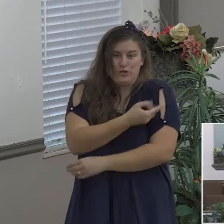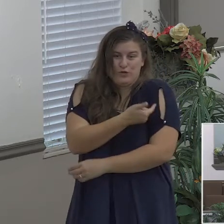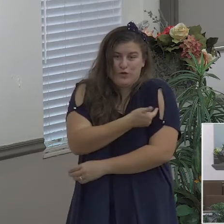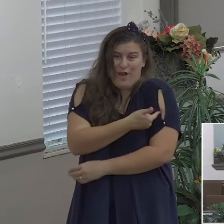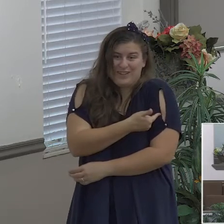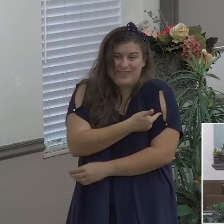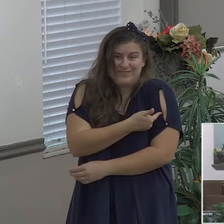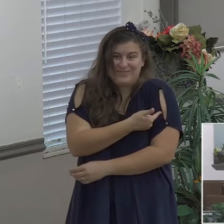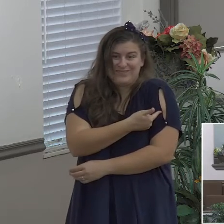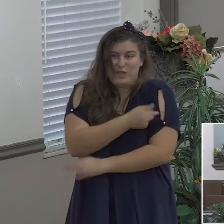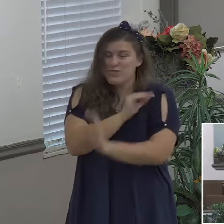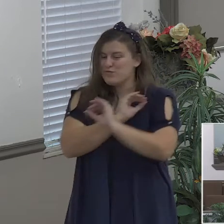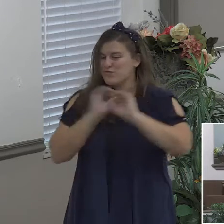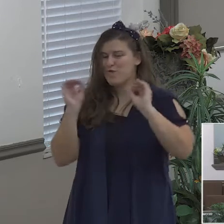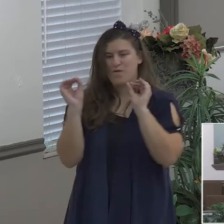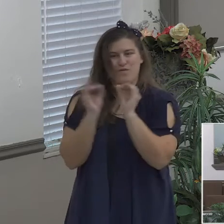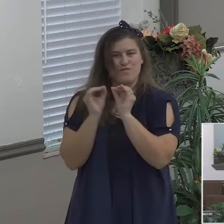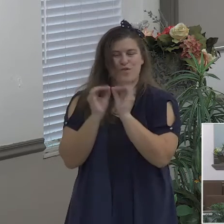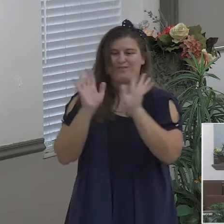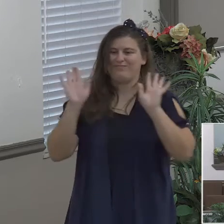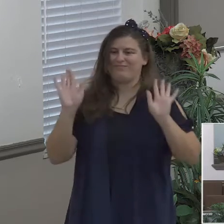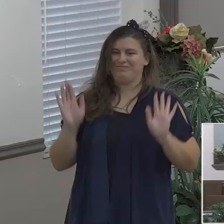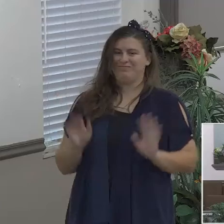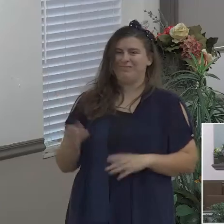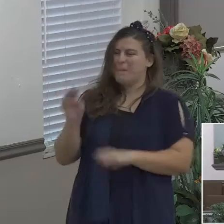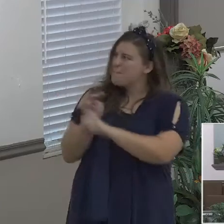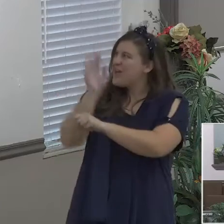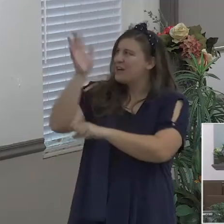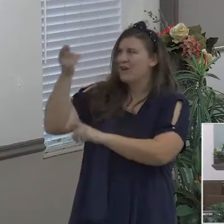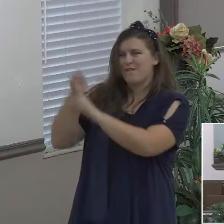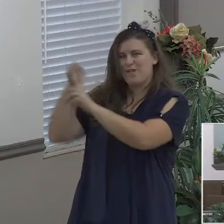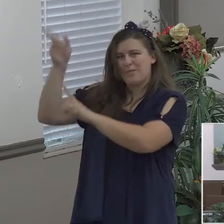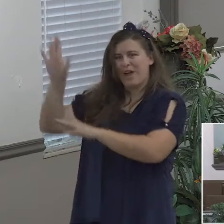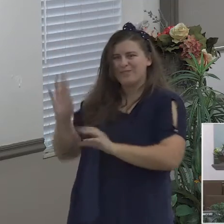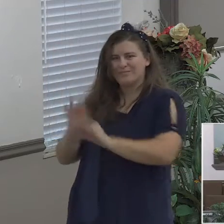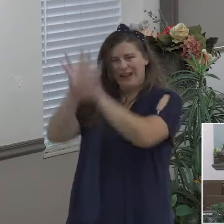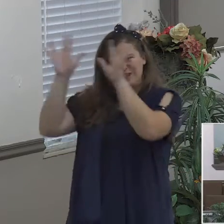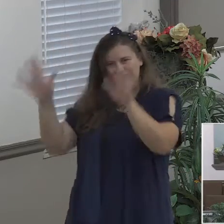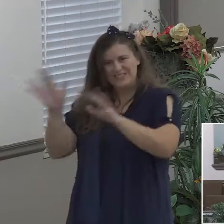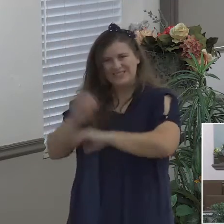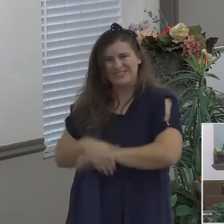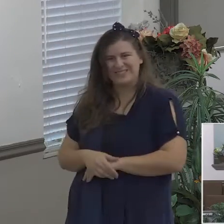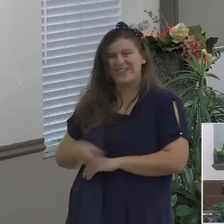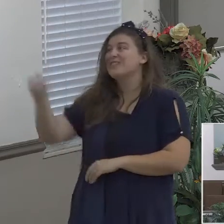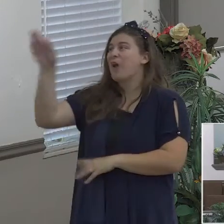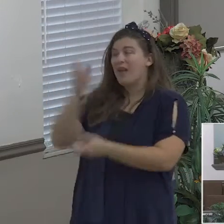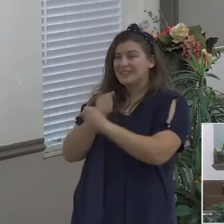I mean God not only delivered but he took it all away